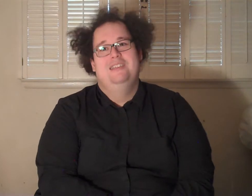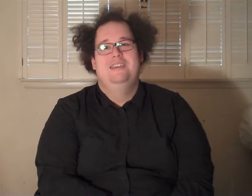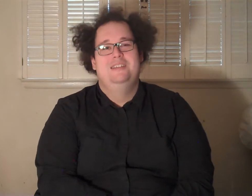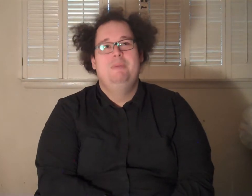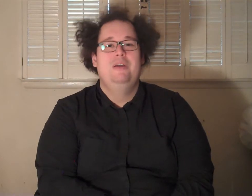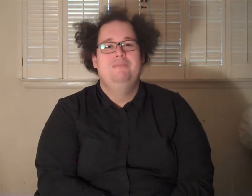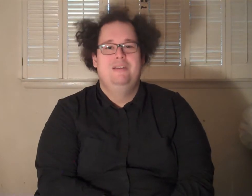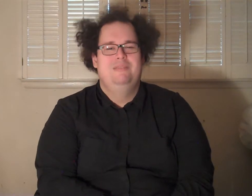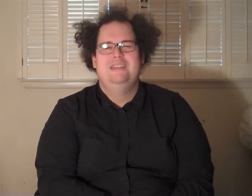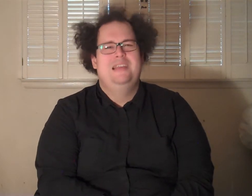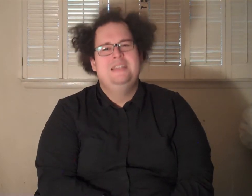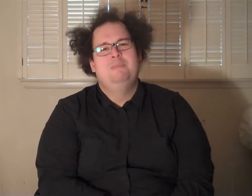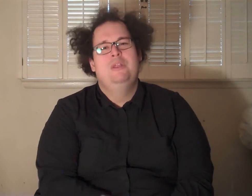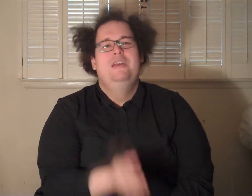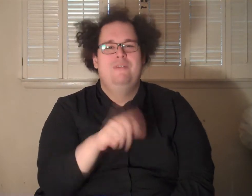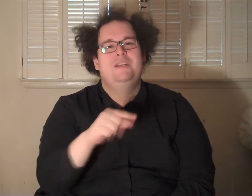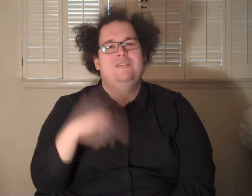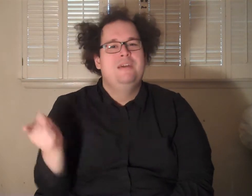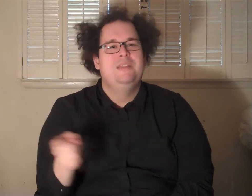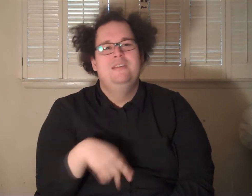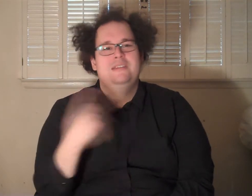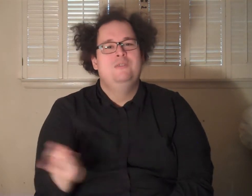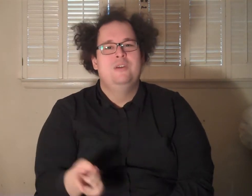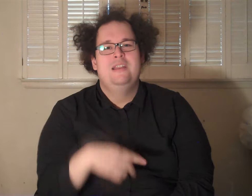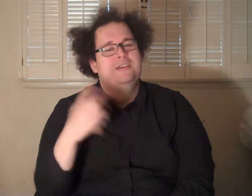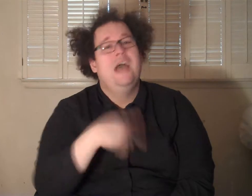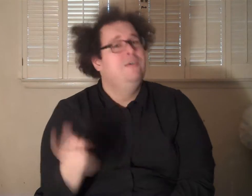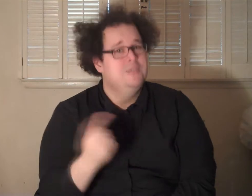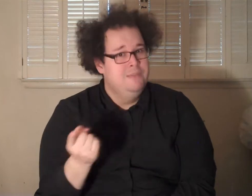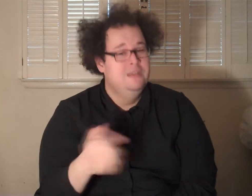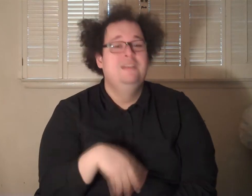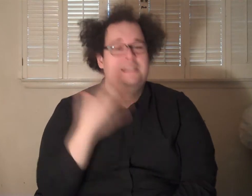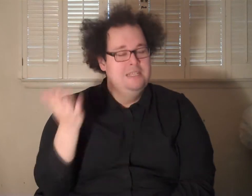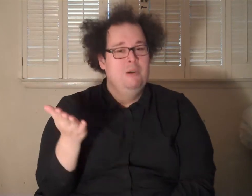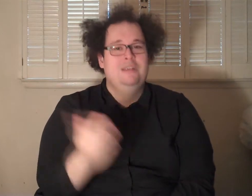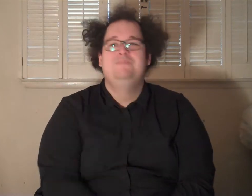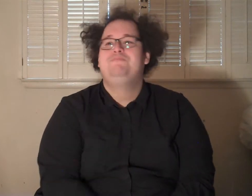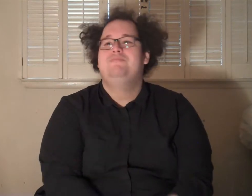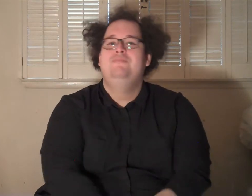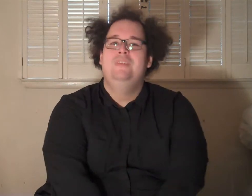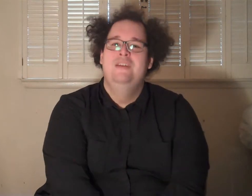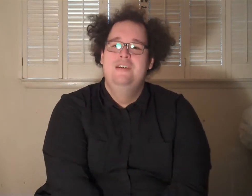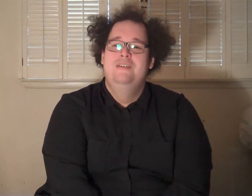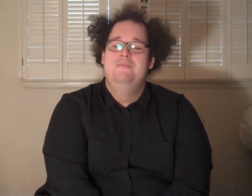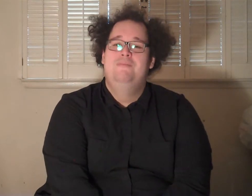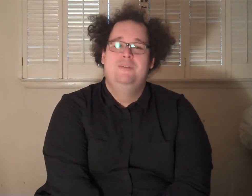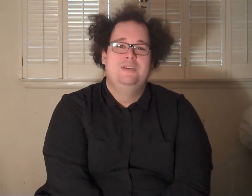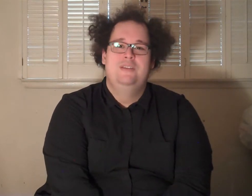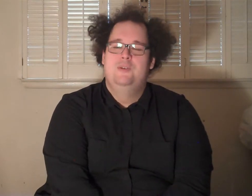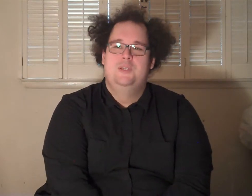guess I did spoil it, but I'll, actually, I didn't spoil it. If I'm telling you it's coming, don't worry, I didn't tell you how it was coming. That's not a spoiler. But it was good. There were